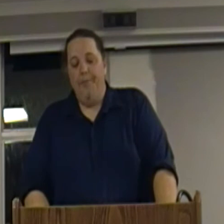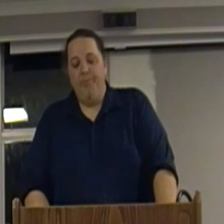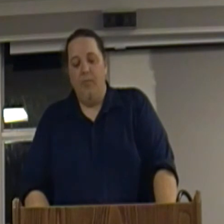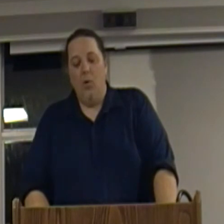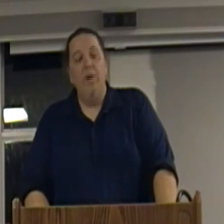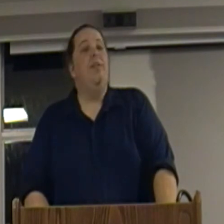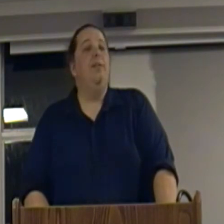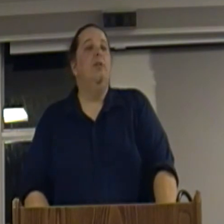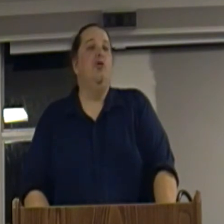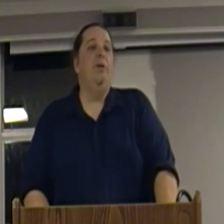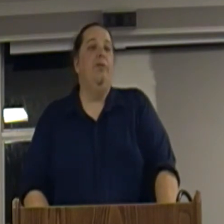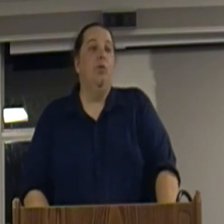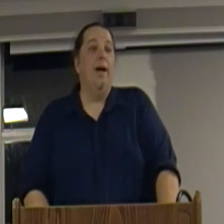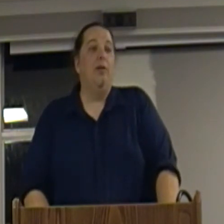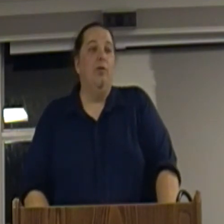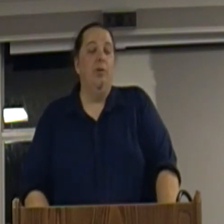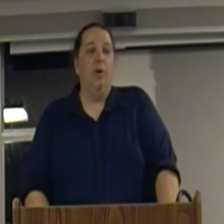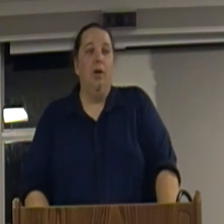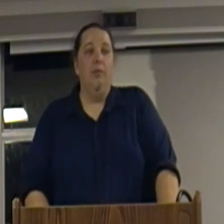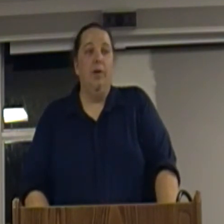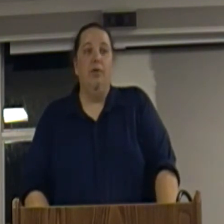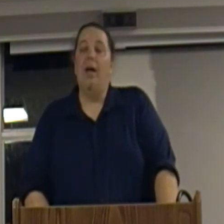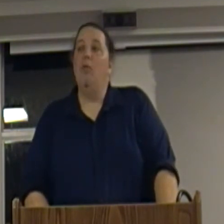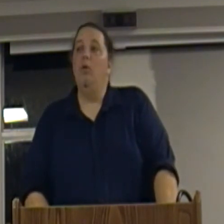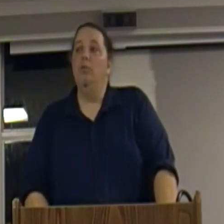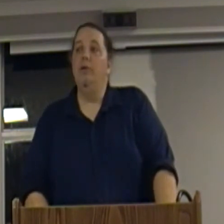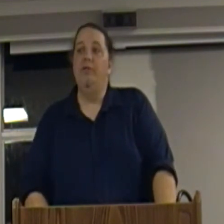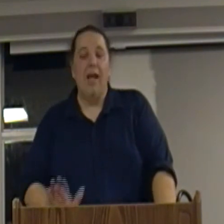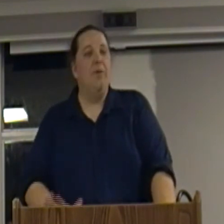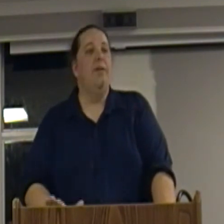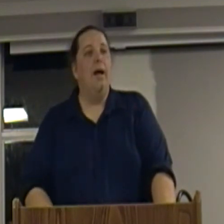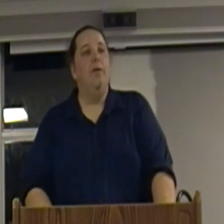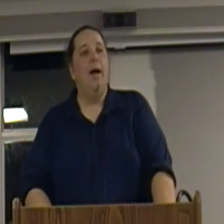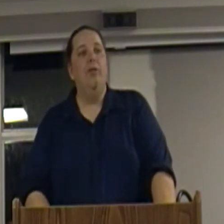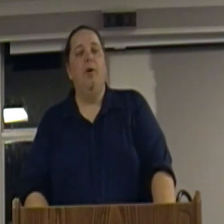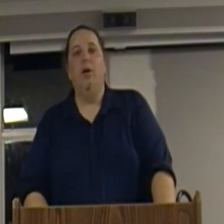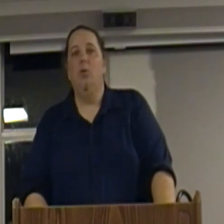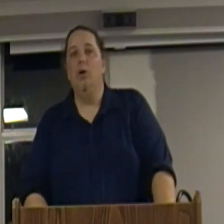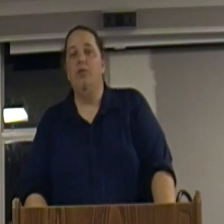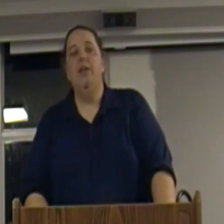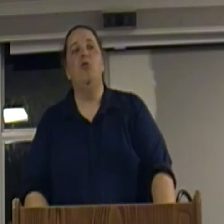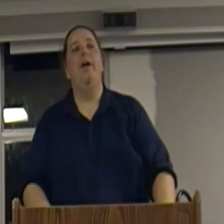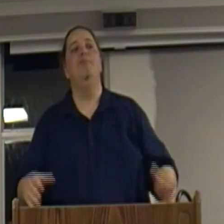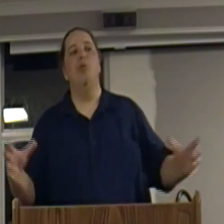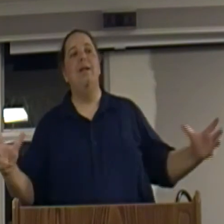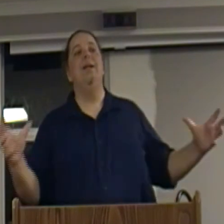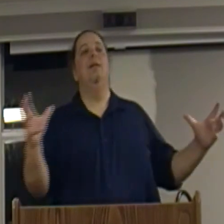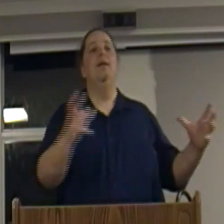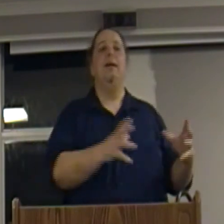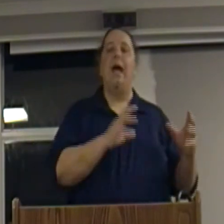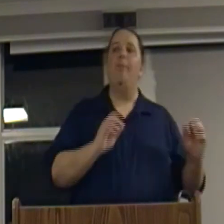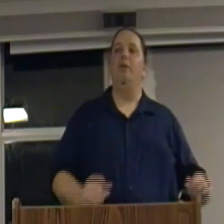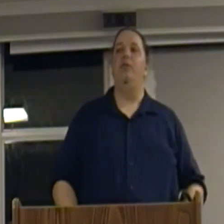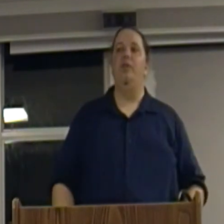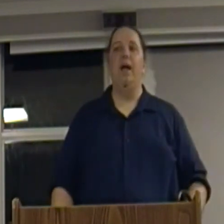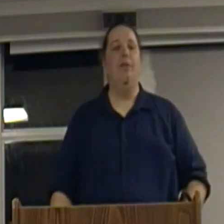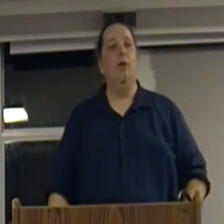we think there should be fewer actors in the market because that will dampen down how the market works and they try and bring capitalists together